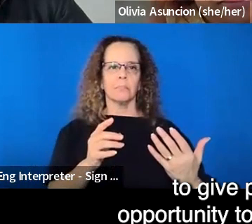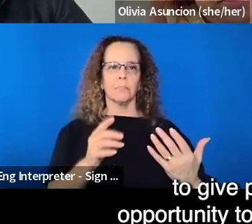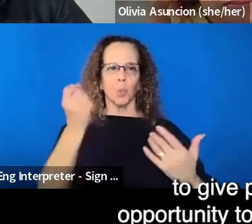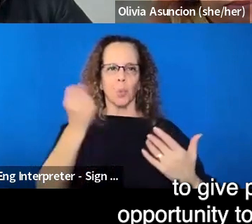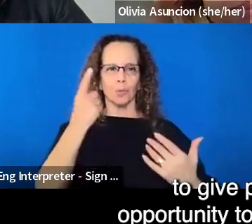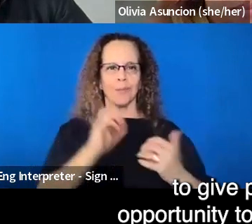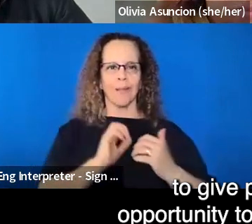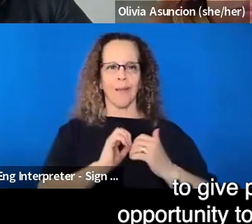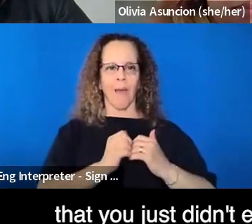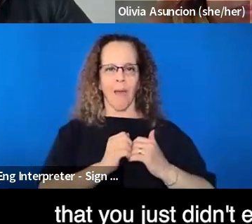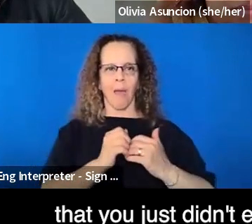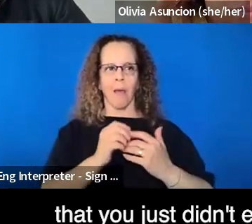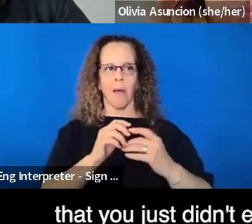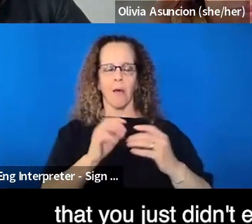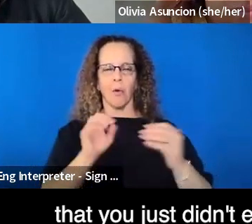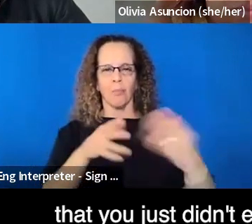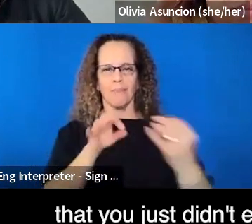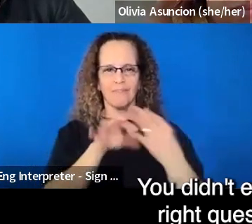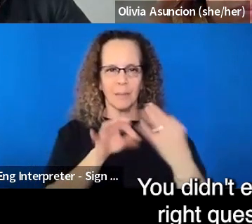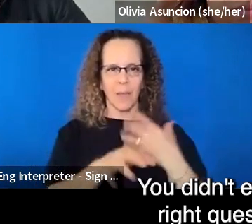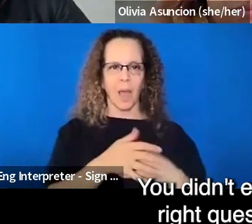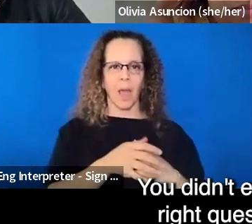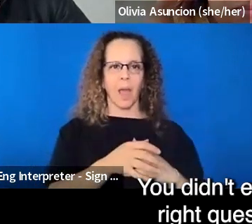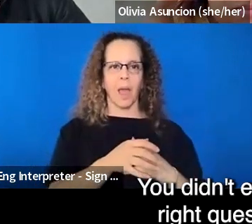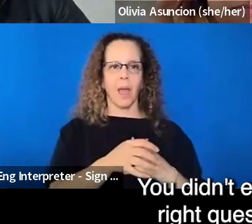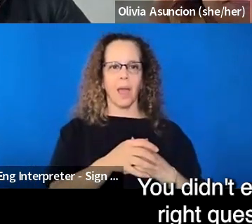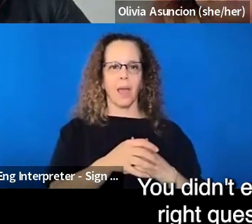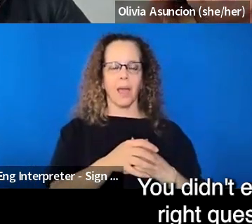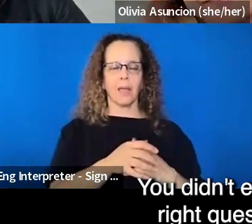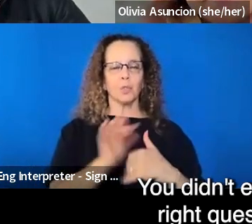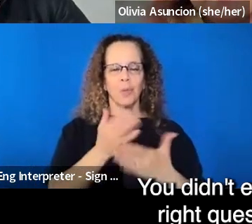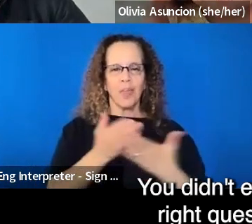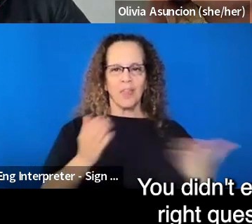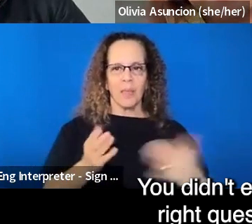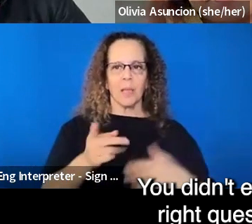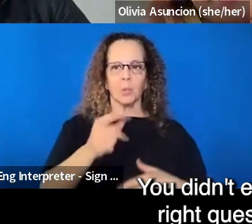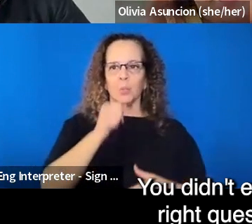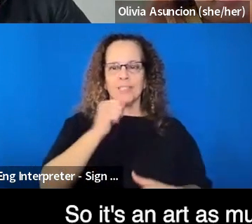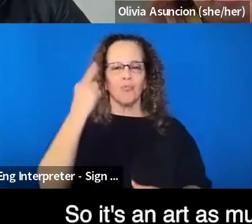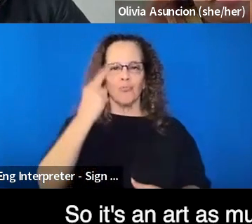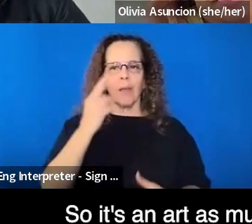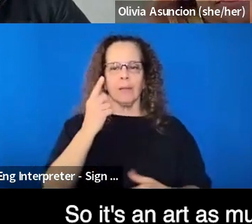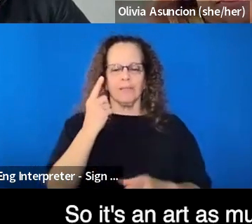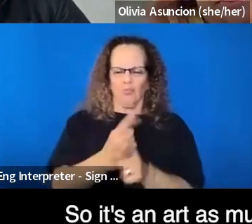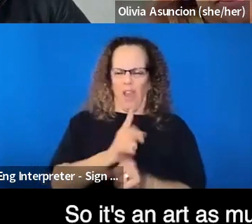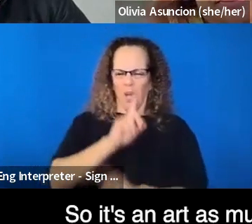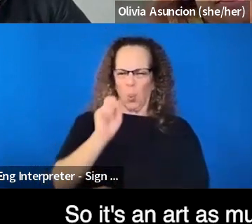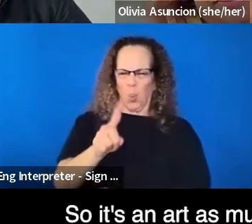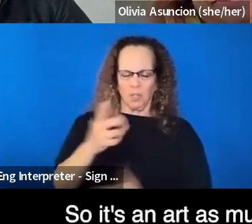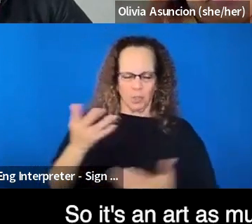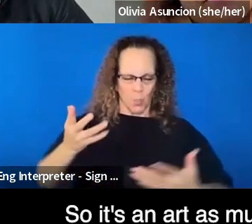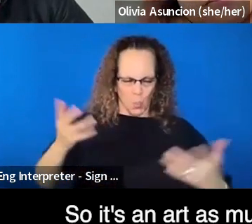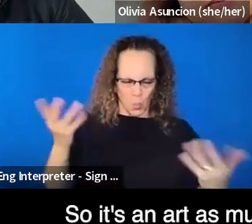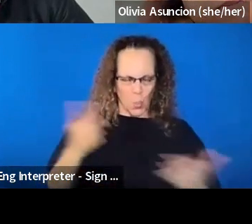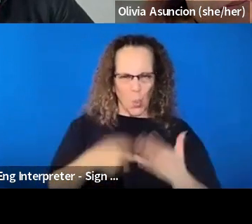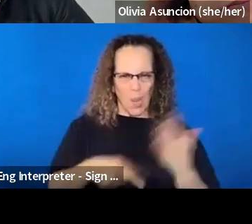to express things that you just didn't even know were there. You didn't even know the right question to ask. So it's an art as much as it is